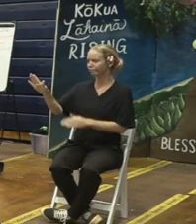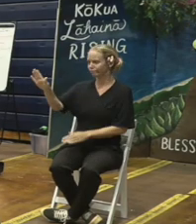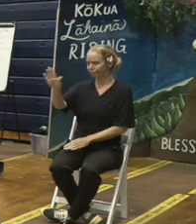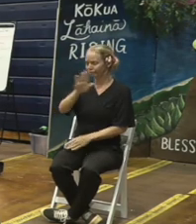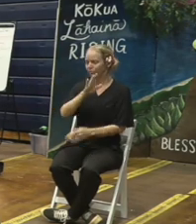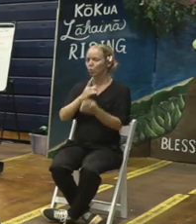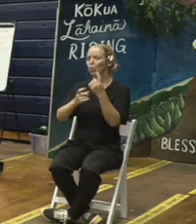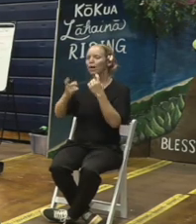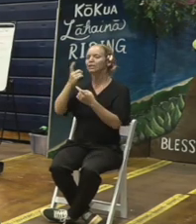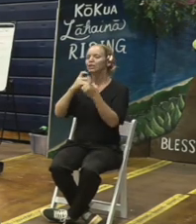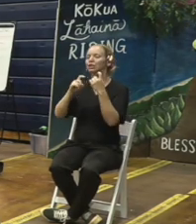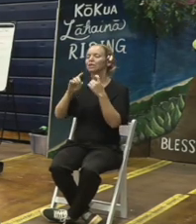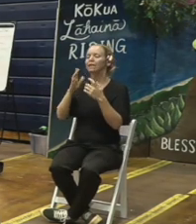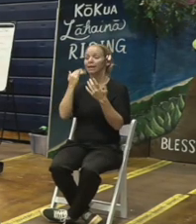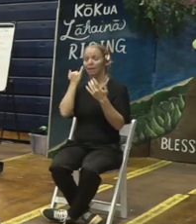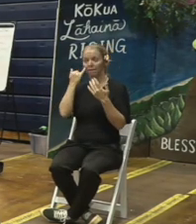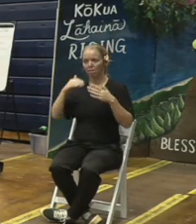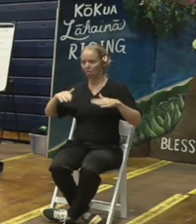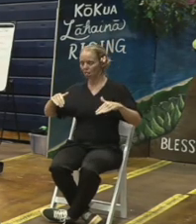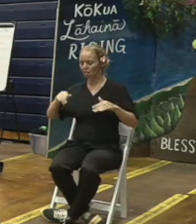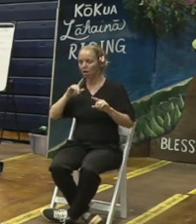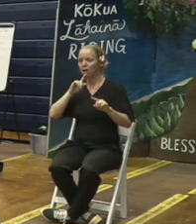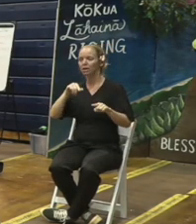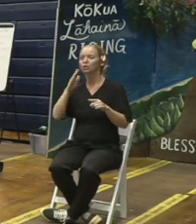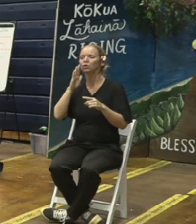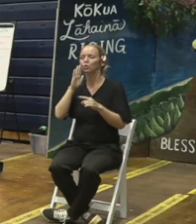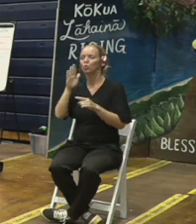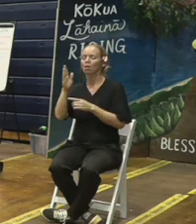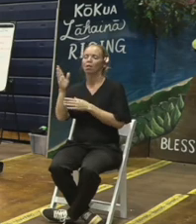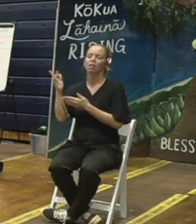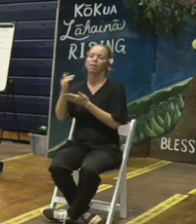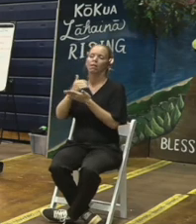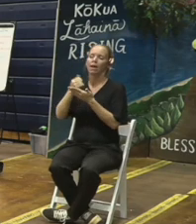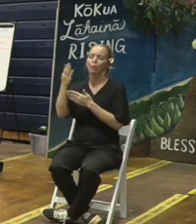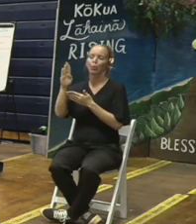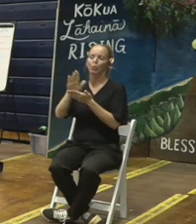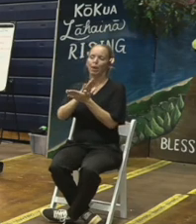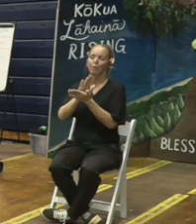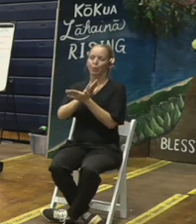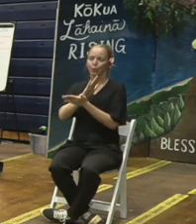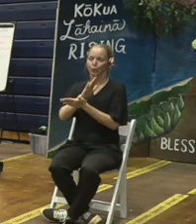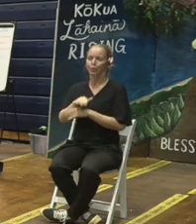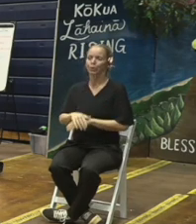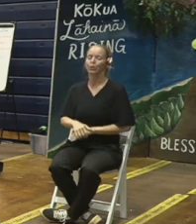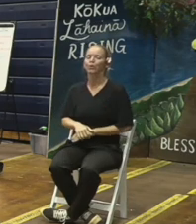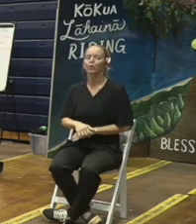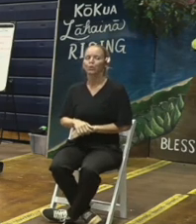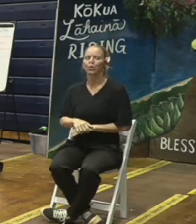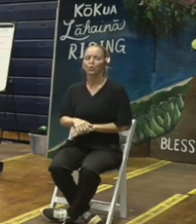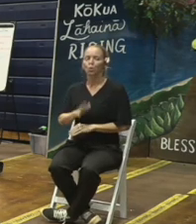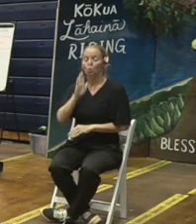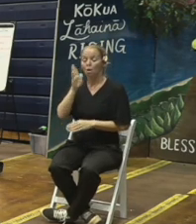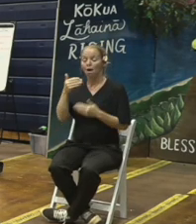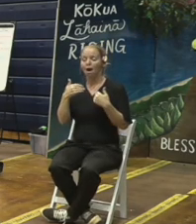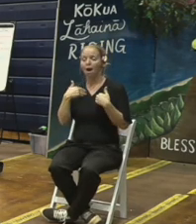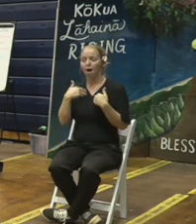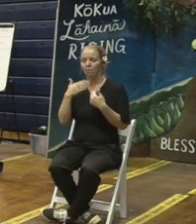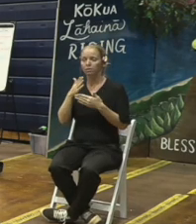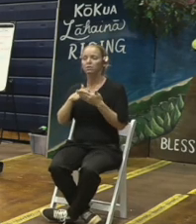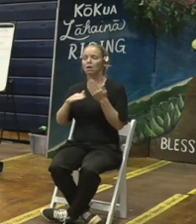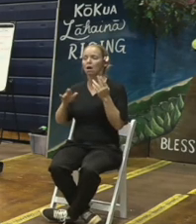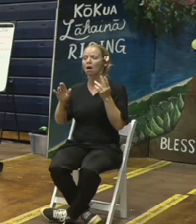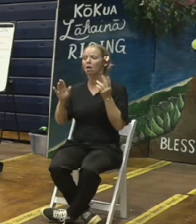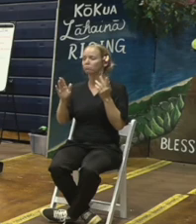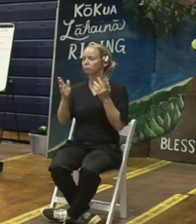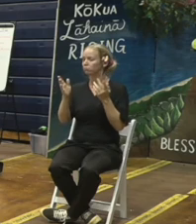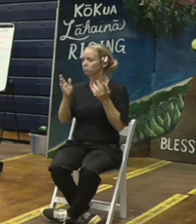then feel free to submit those questions so that we can get to them. We're going to have some folks present from